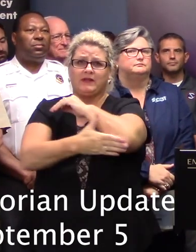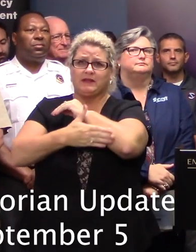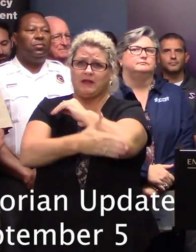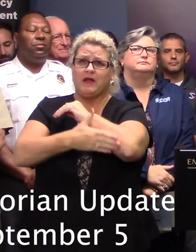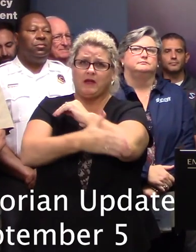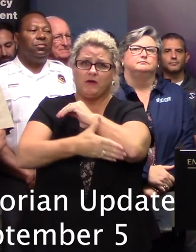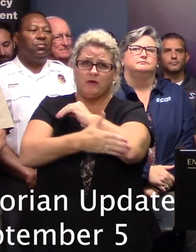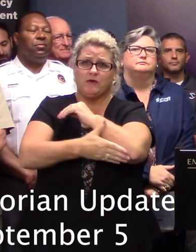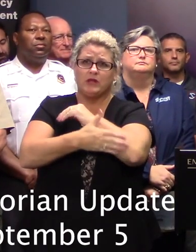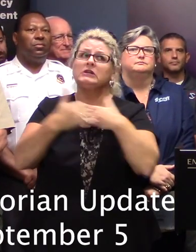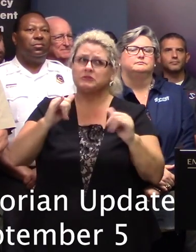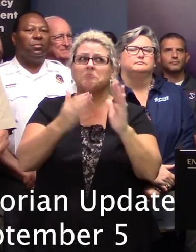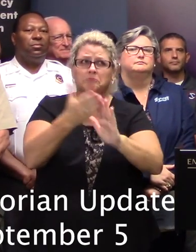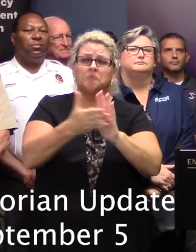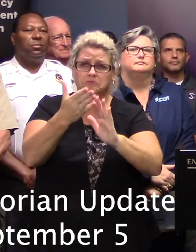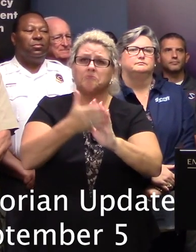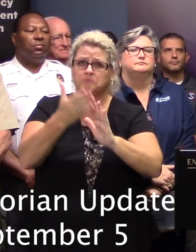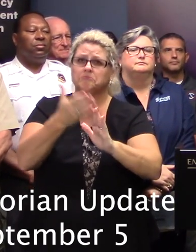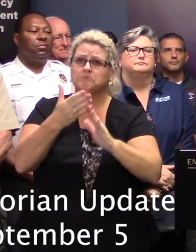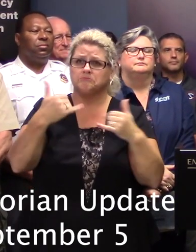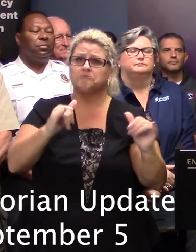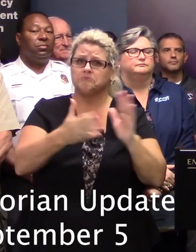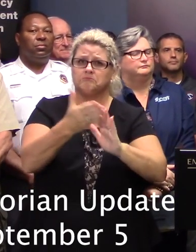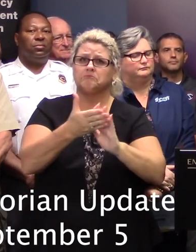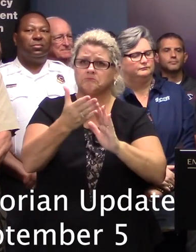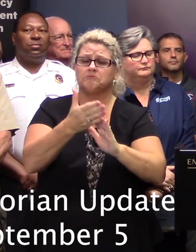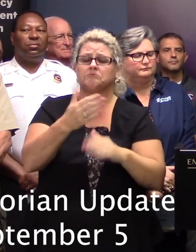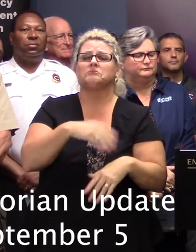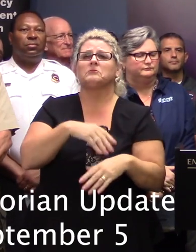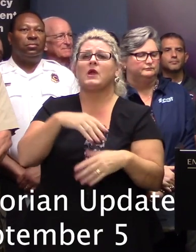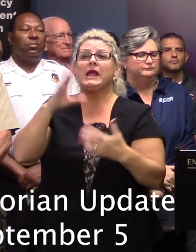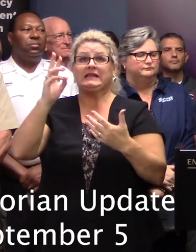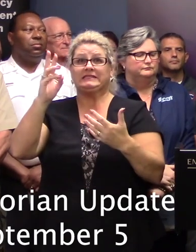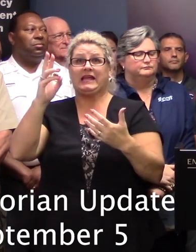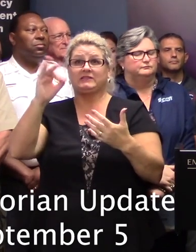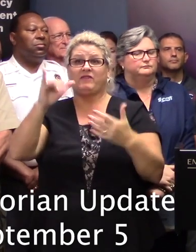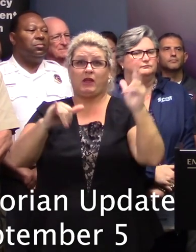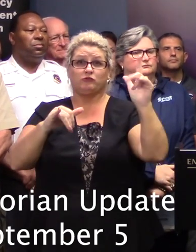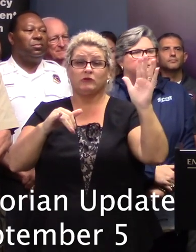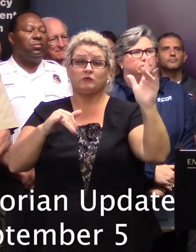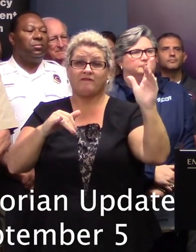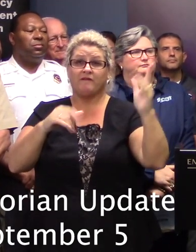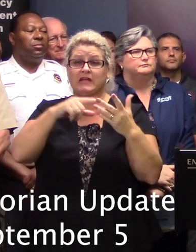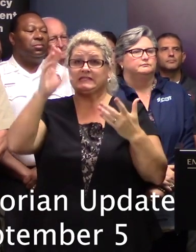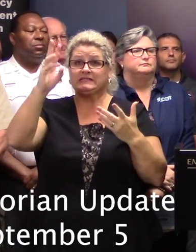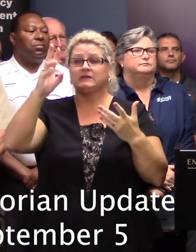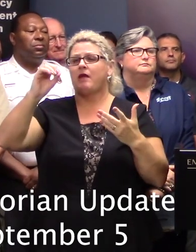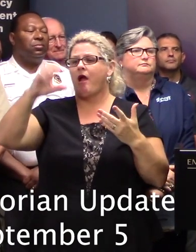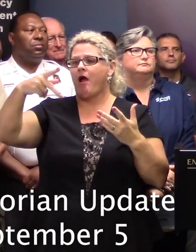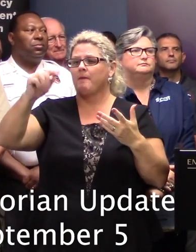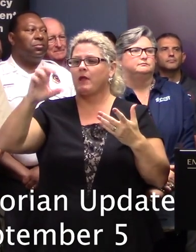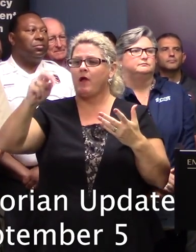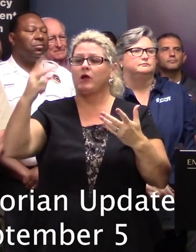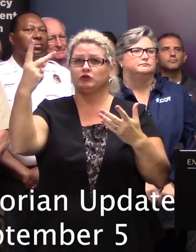still at some level of operation here in South Carolina. Six of them are at OpCon 2, which is our second highest readiness level, and then